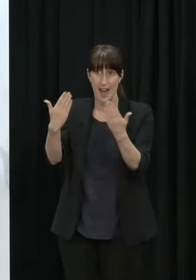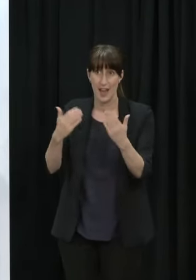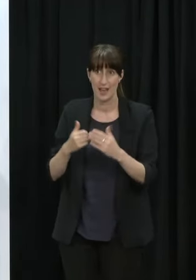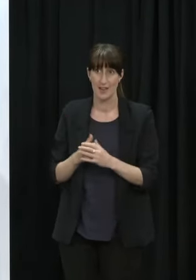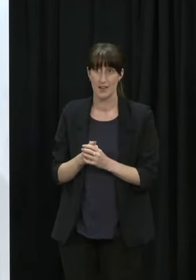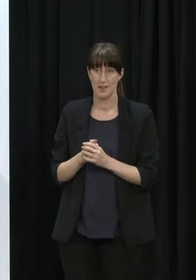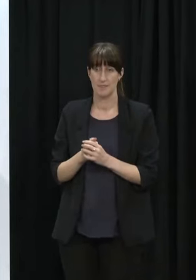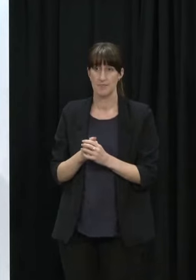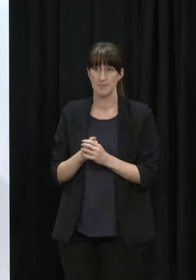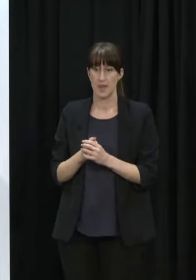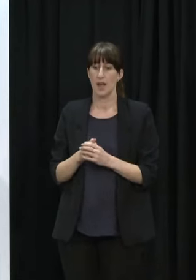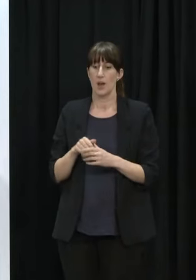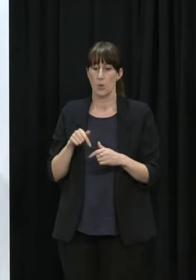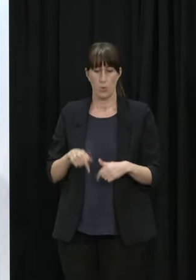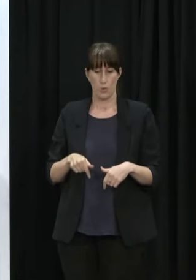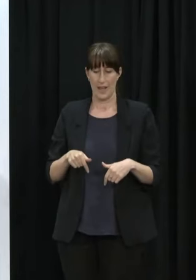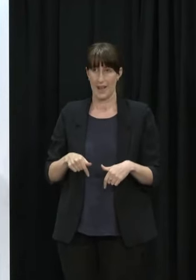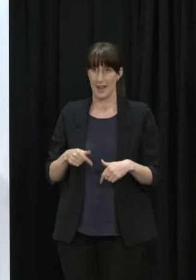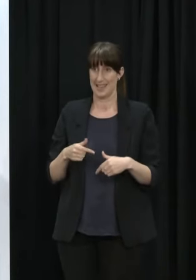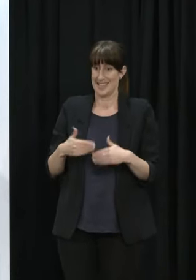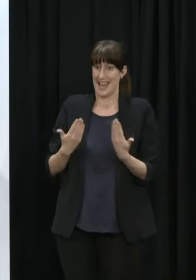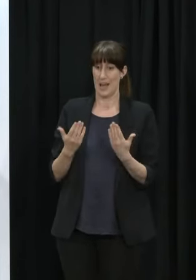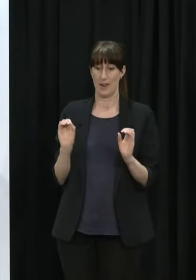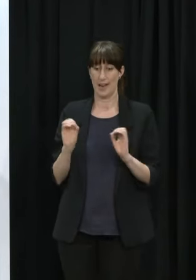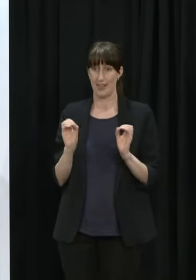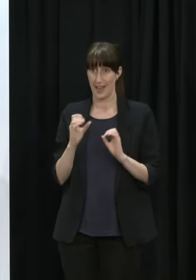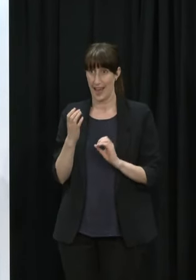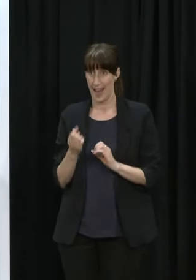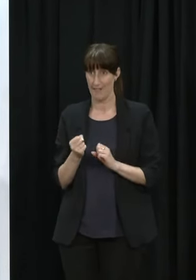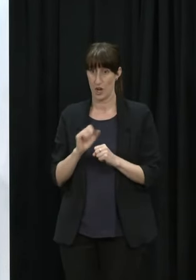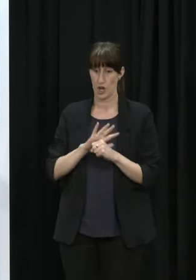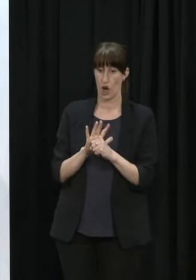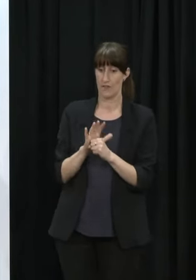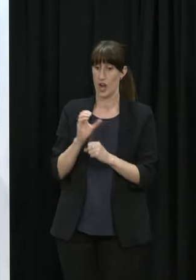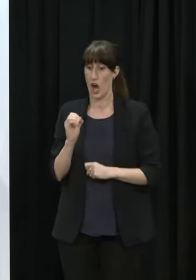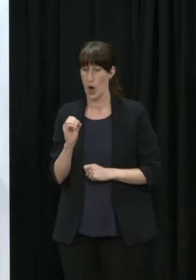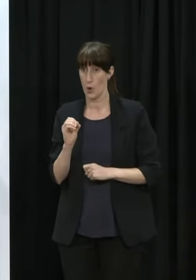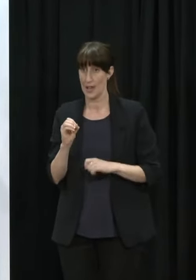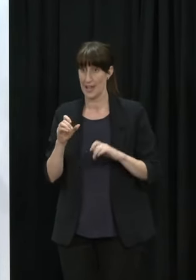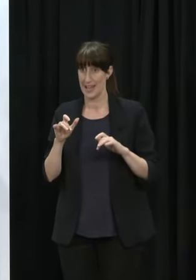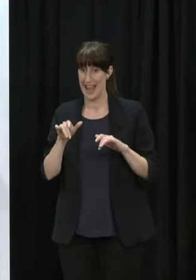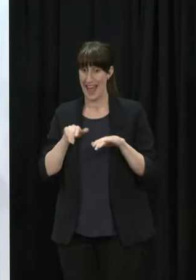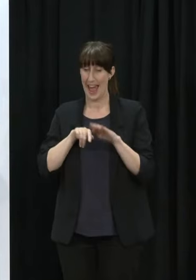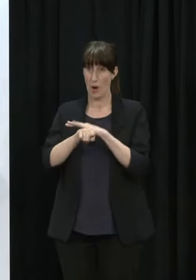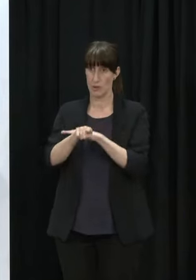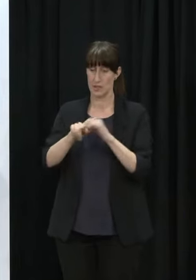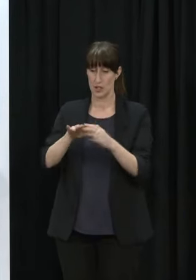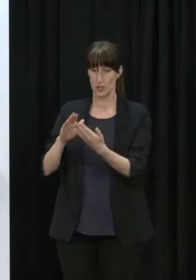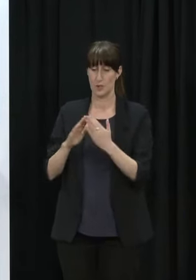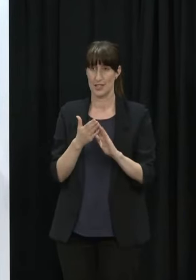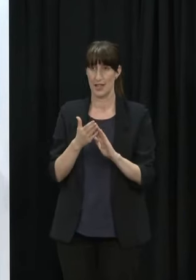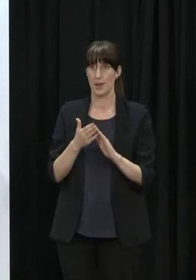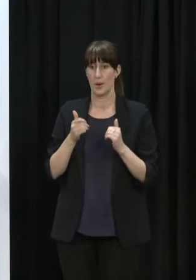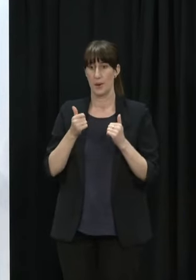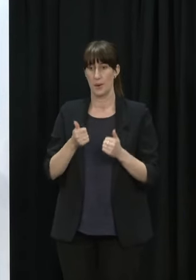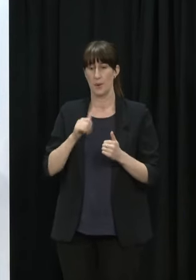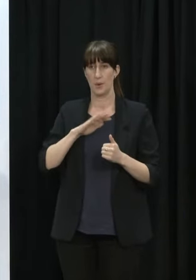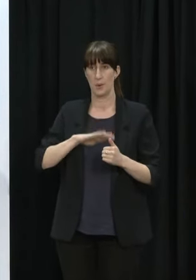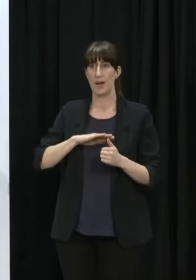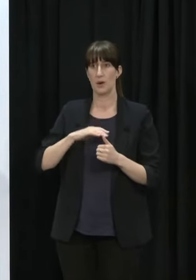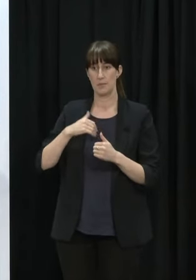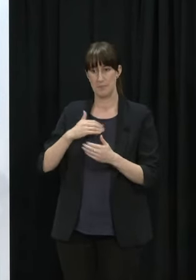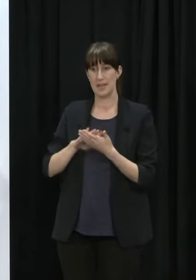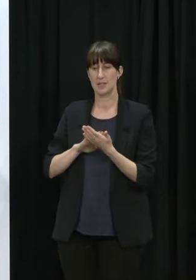it here in New Zealand is a day that we can be better prepared and that we can have you know better knowledge. Any special considerations being given to sports teams